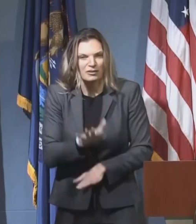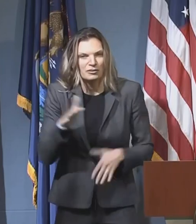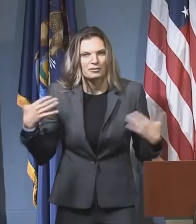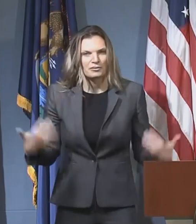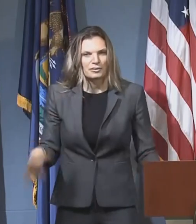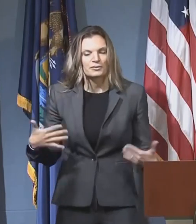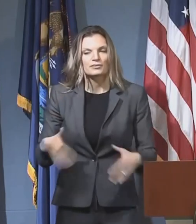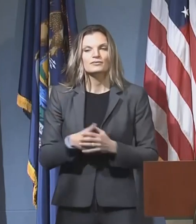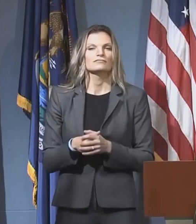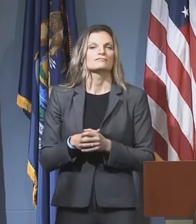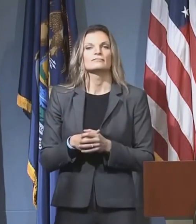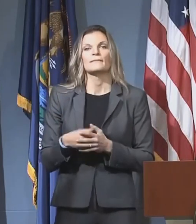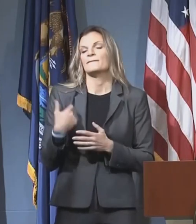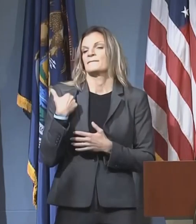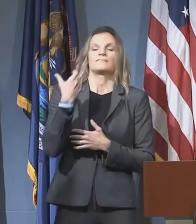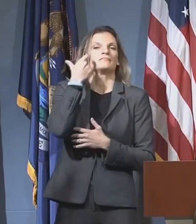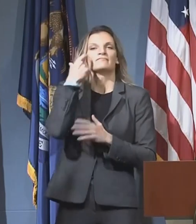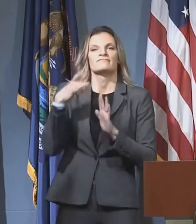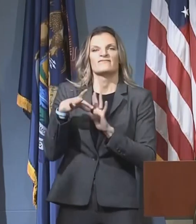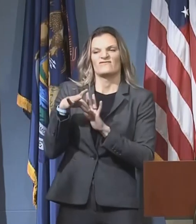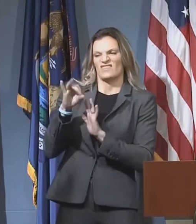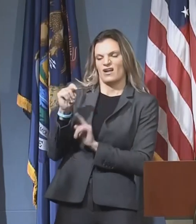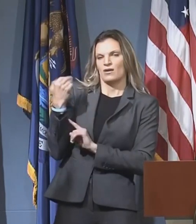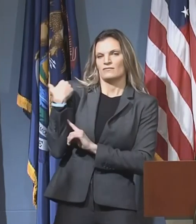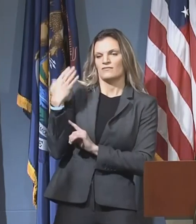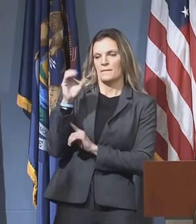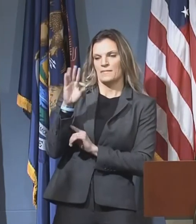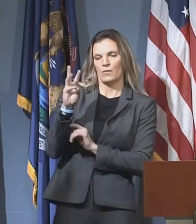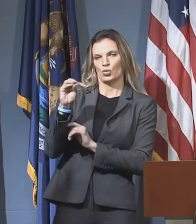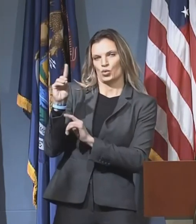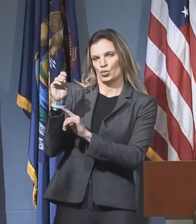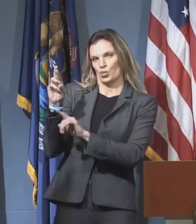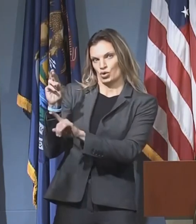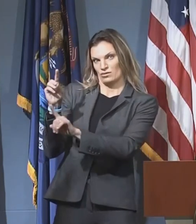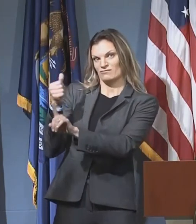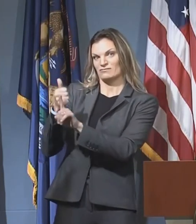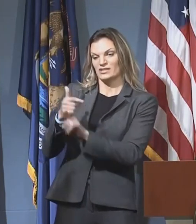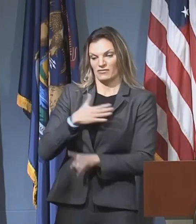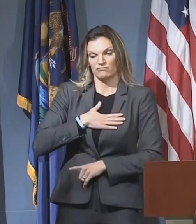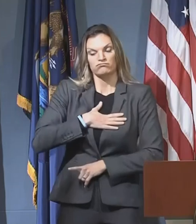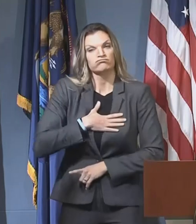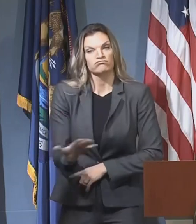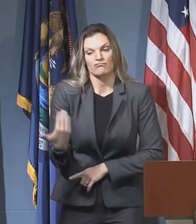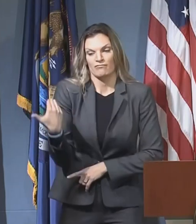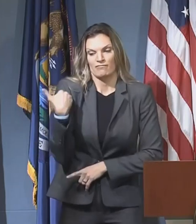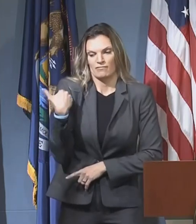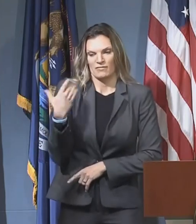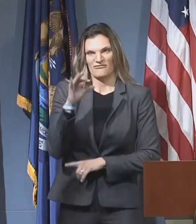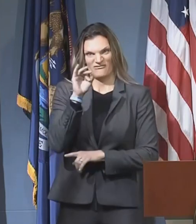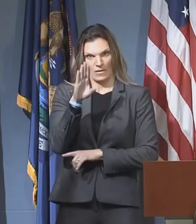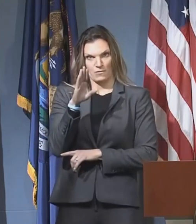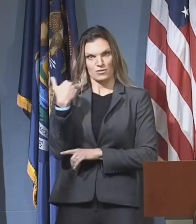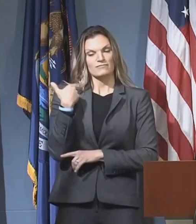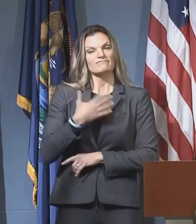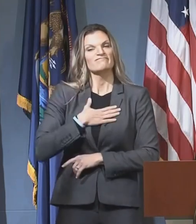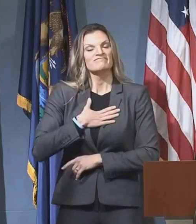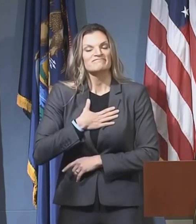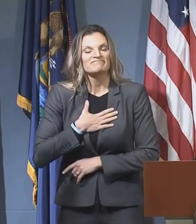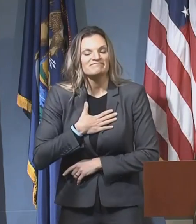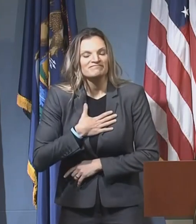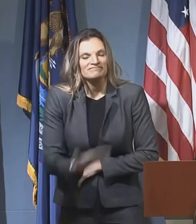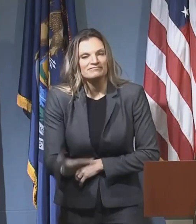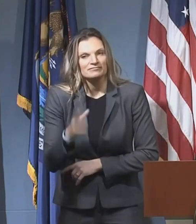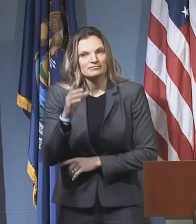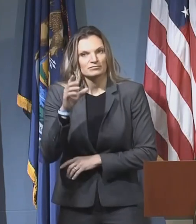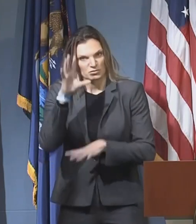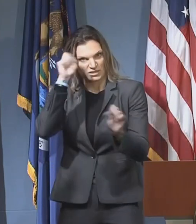from some revelations from Bob Woodward that the president admitted in a tape this past February that